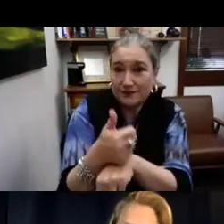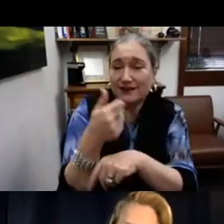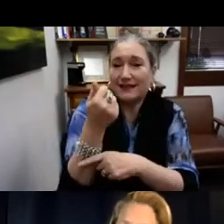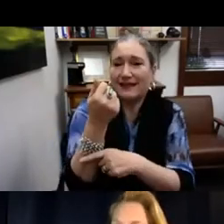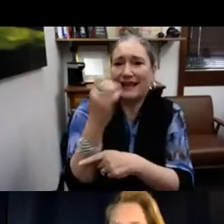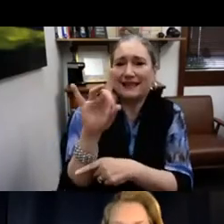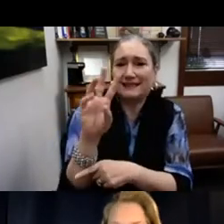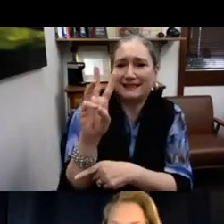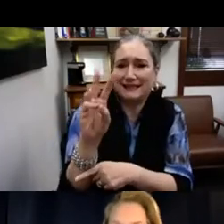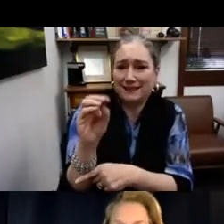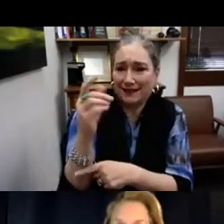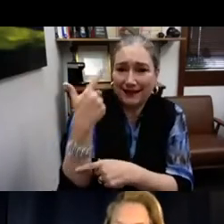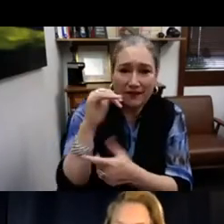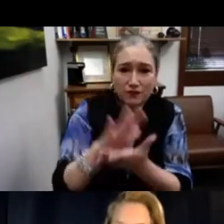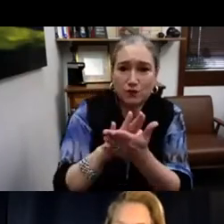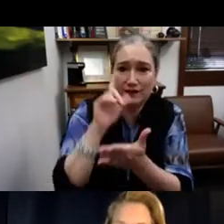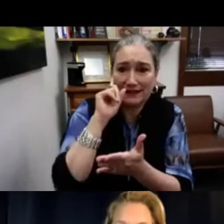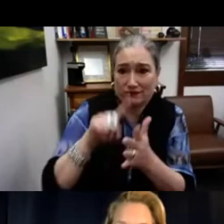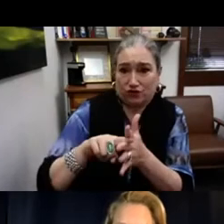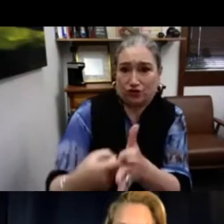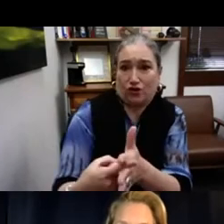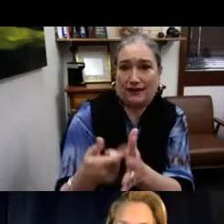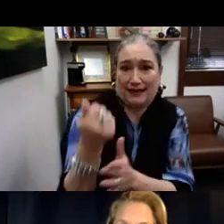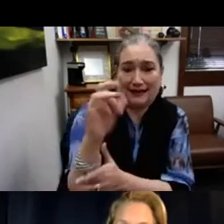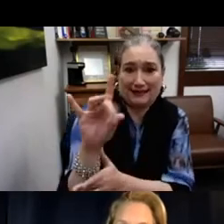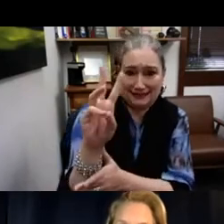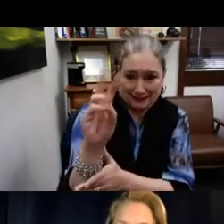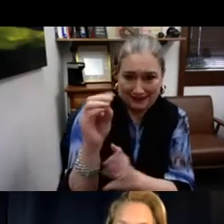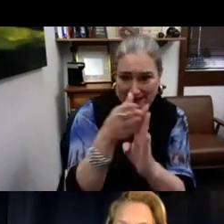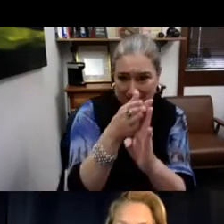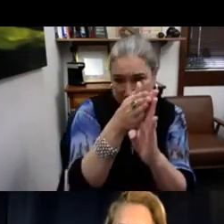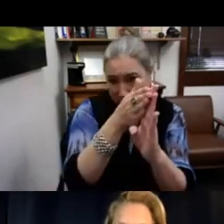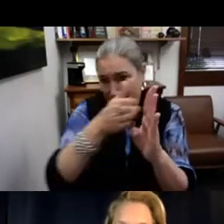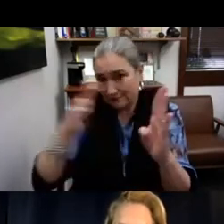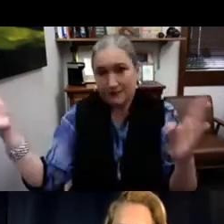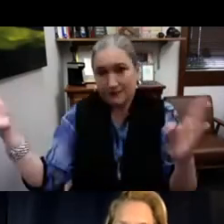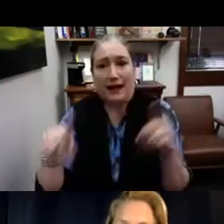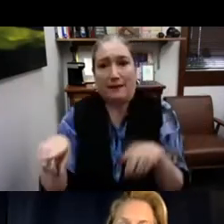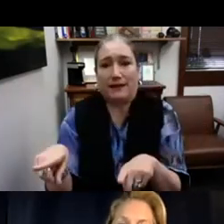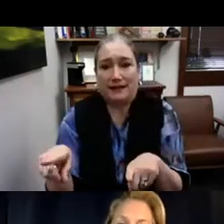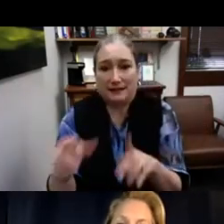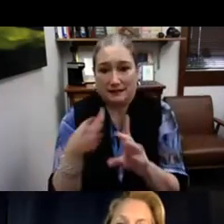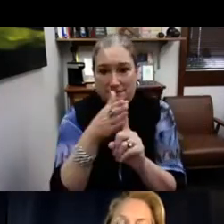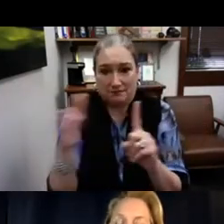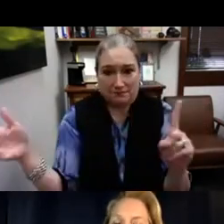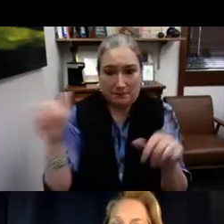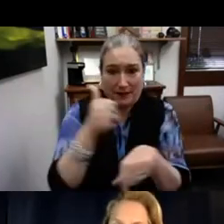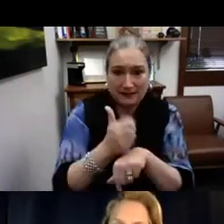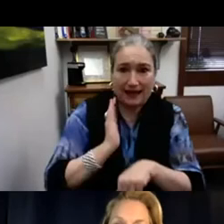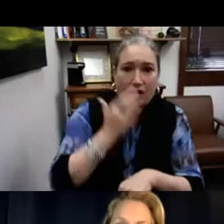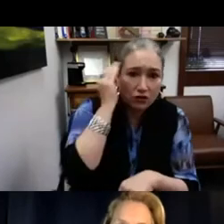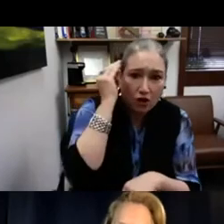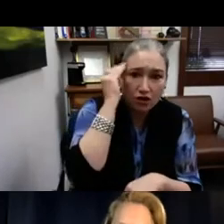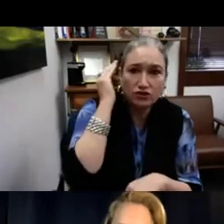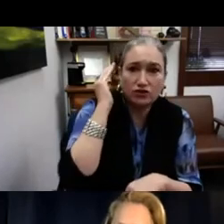deaf education since essentially that was founded in the 1860s. California school for the deaf started in 1860. And what's